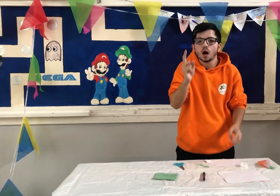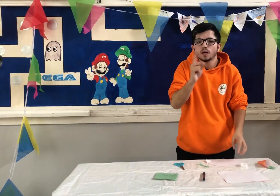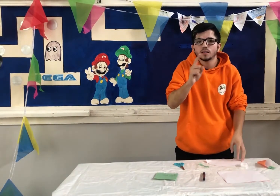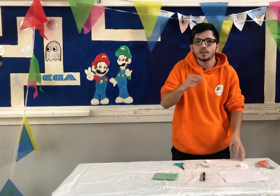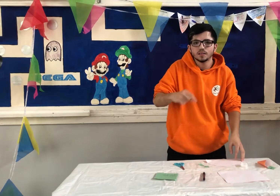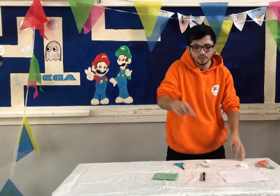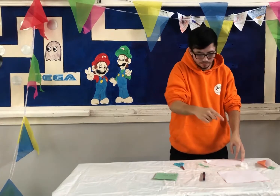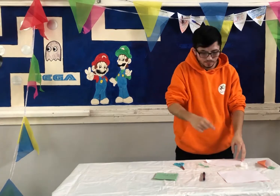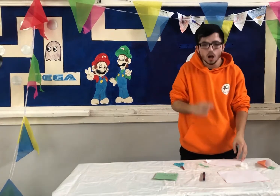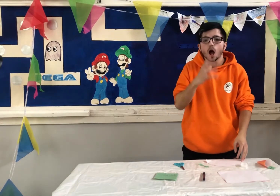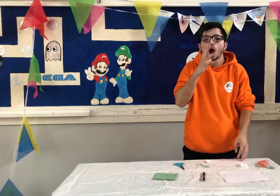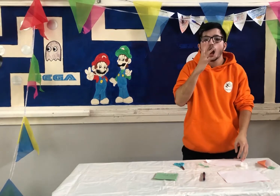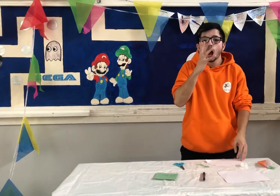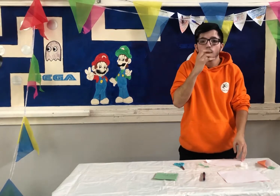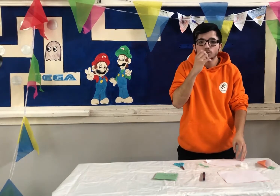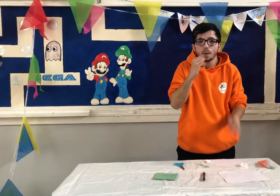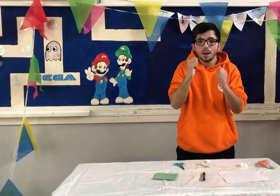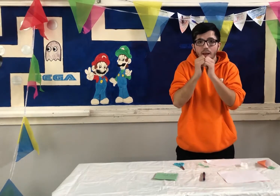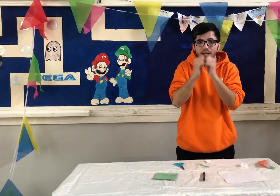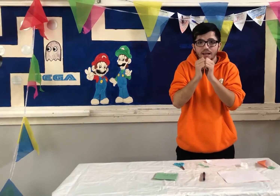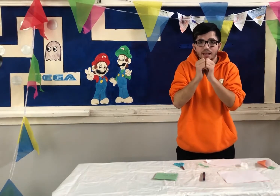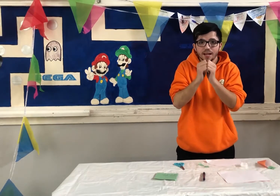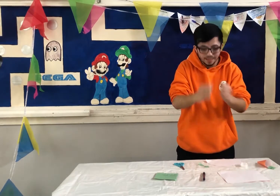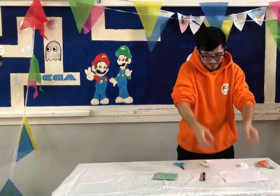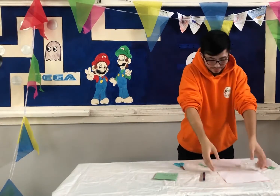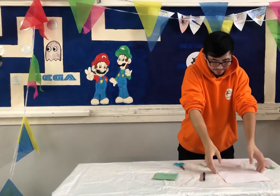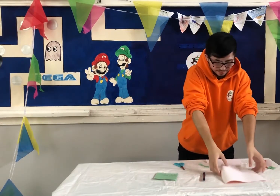Okay, to make our Easter egg baskets, you're going to need a piece of orange paper.